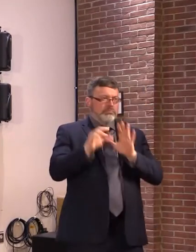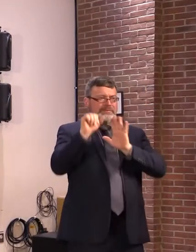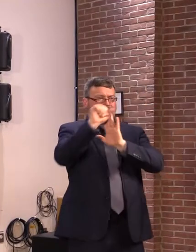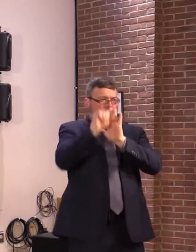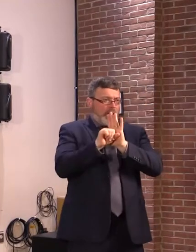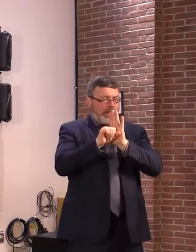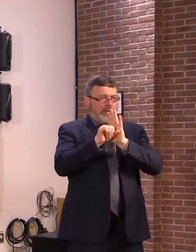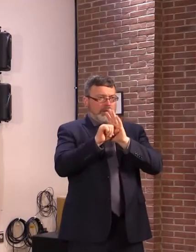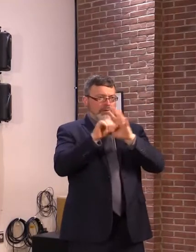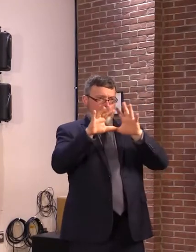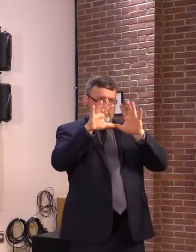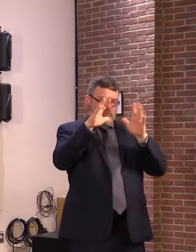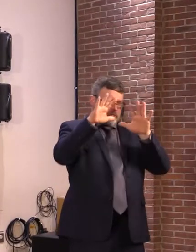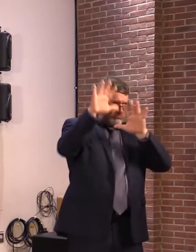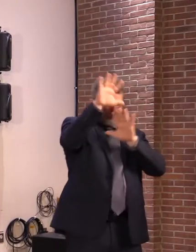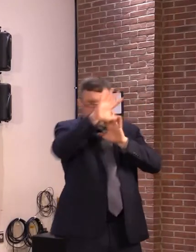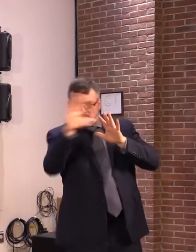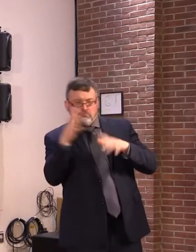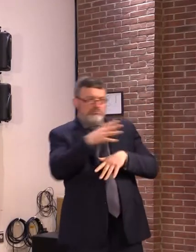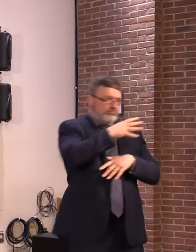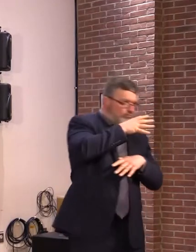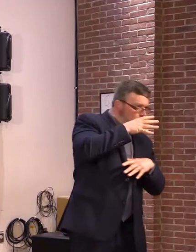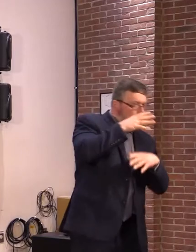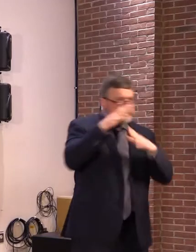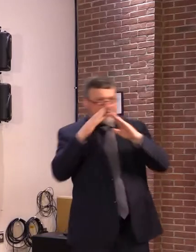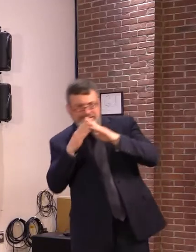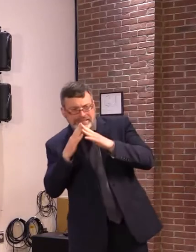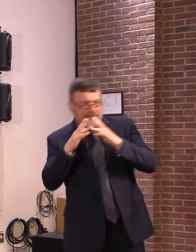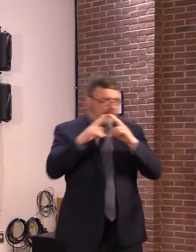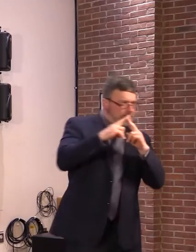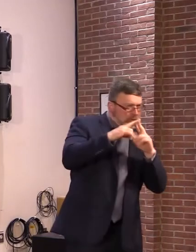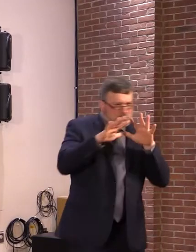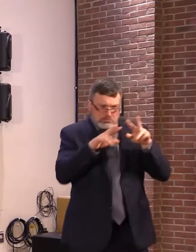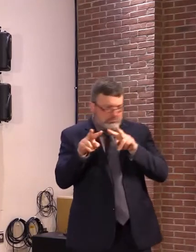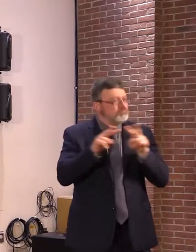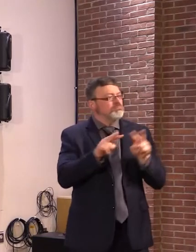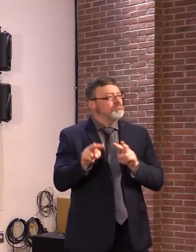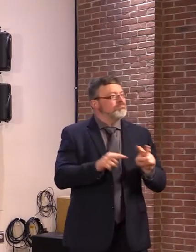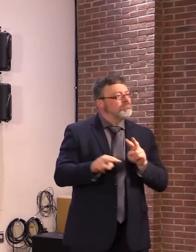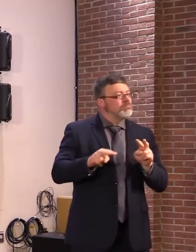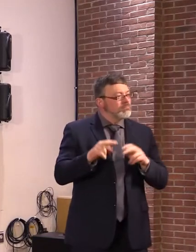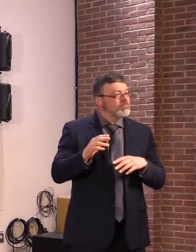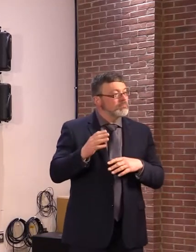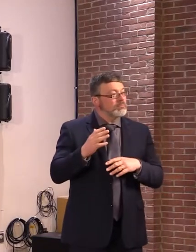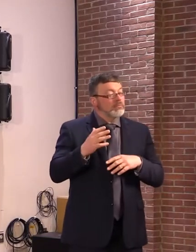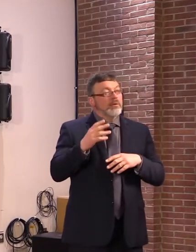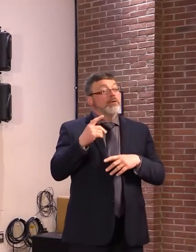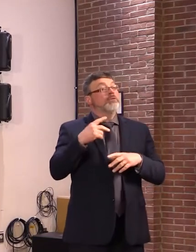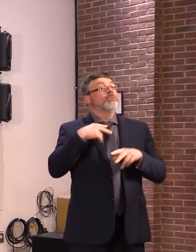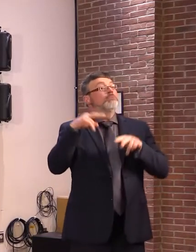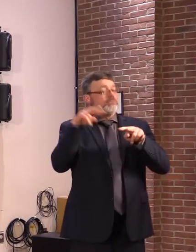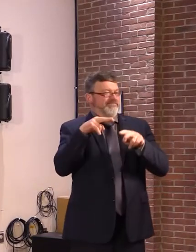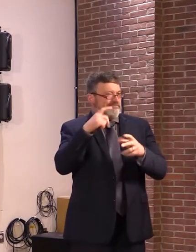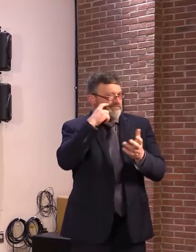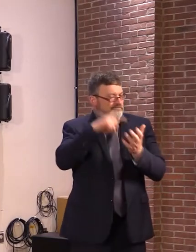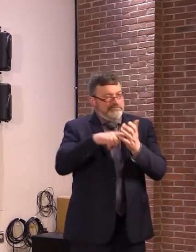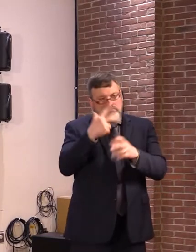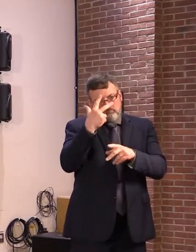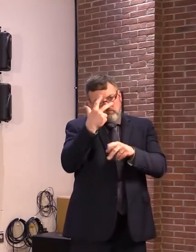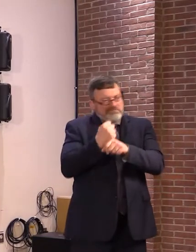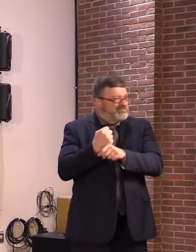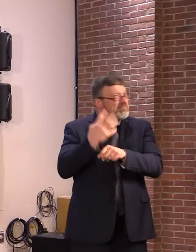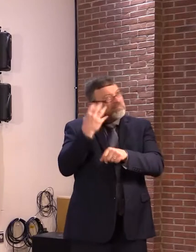This happened several years ago for three to four years ago. But unfortunately, here we are